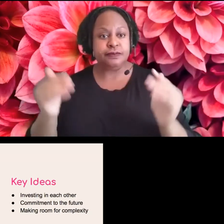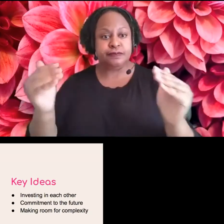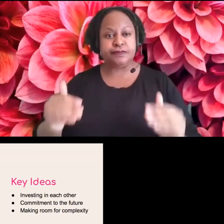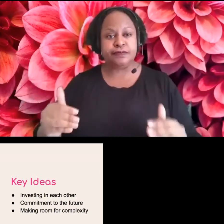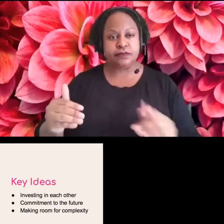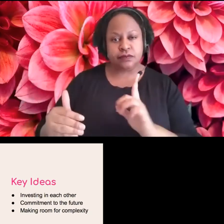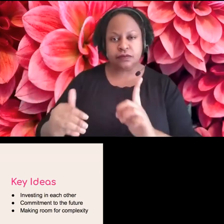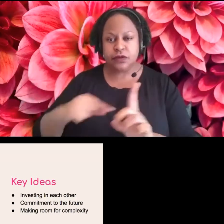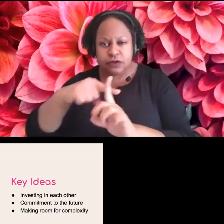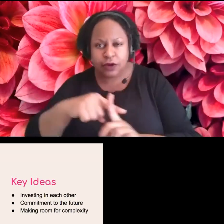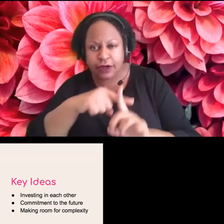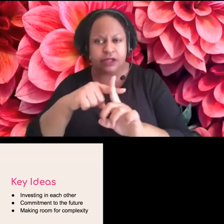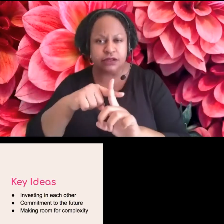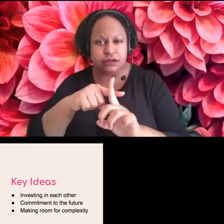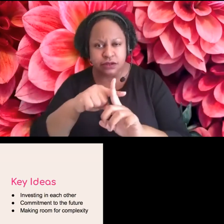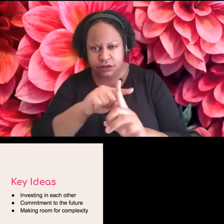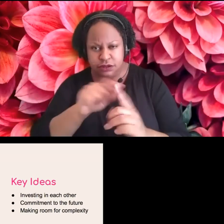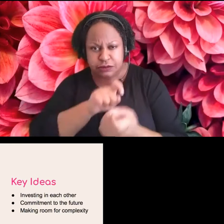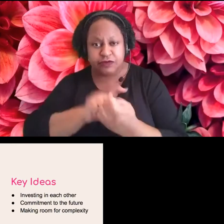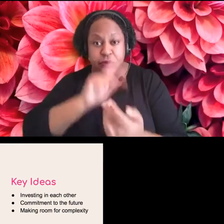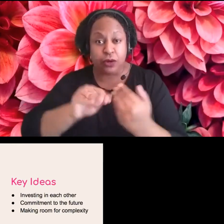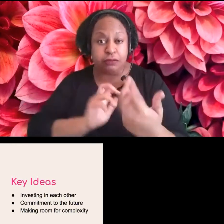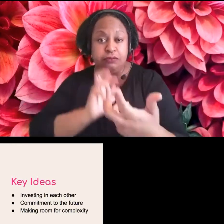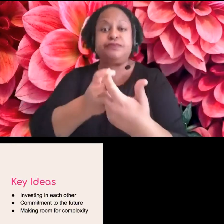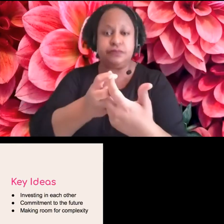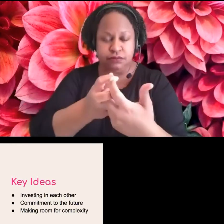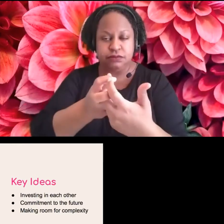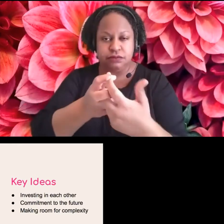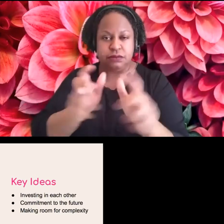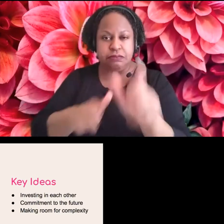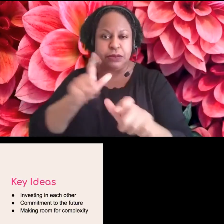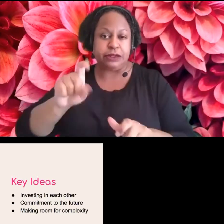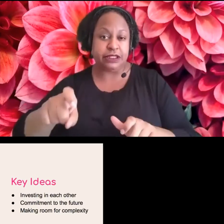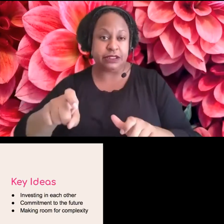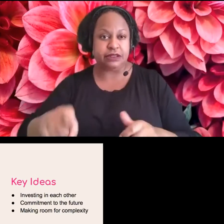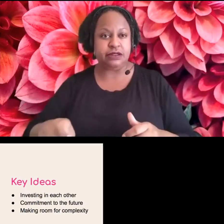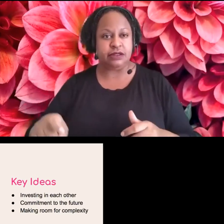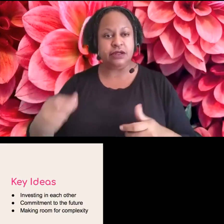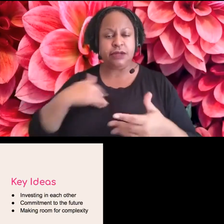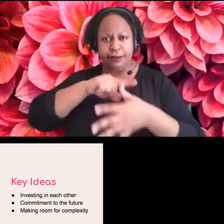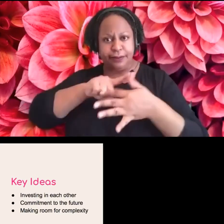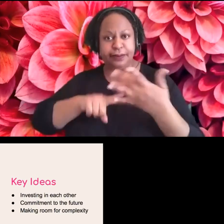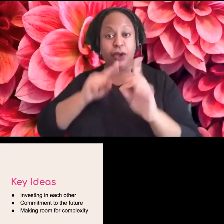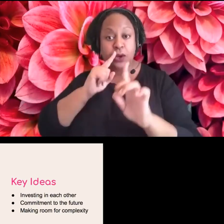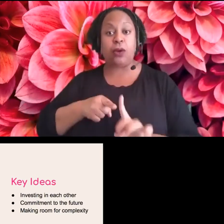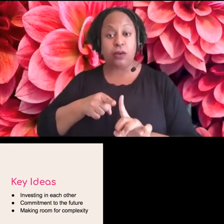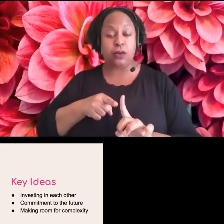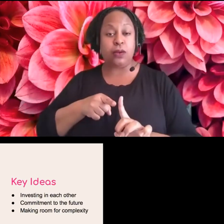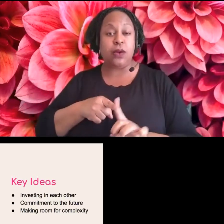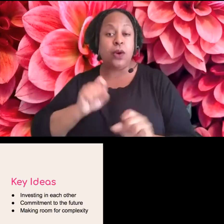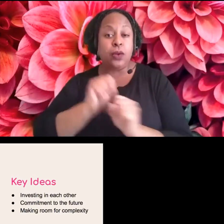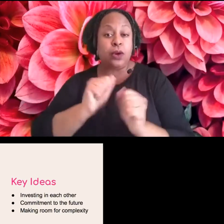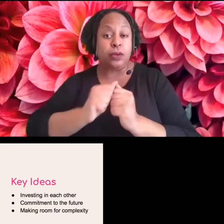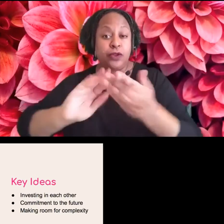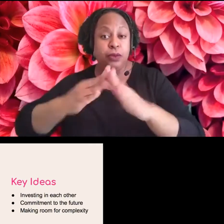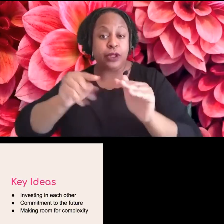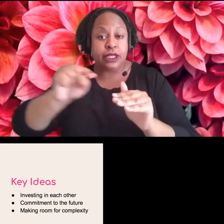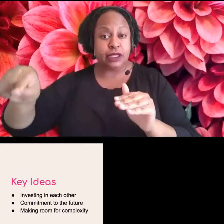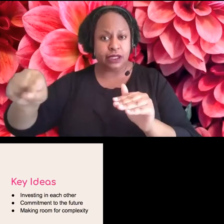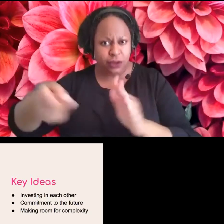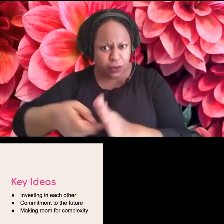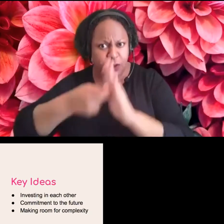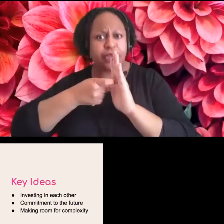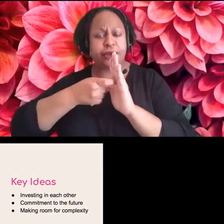programming. These are my ideal goals for working with a community that has a higher need for services and